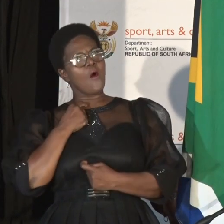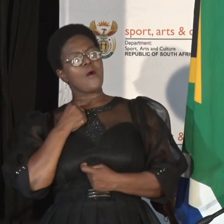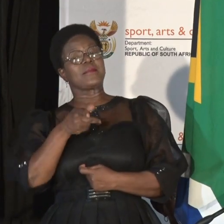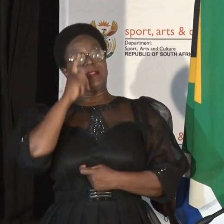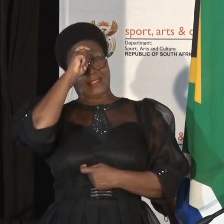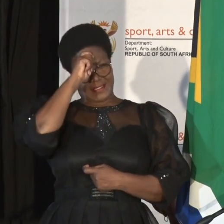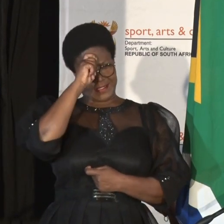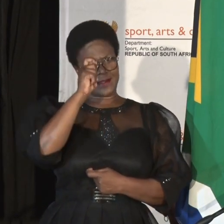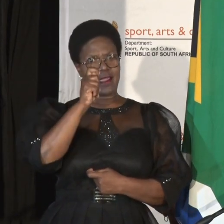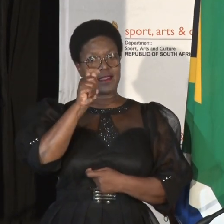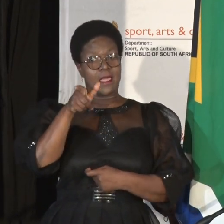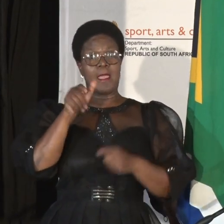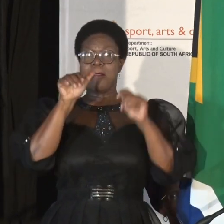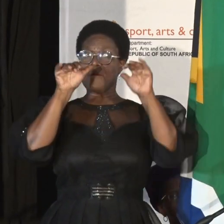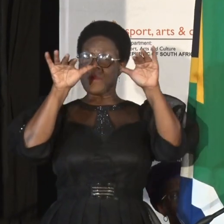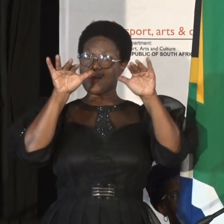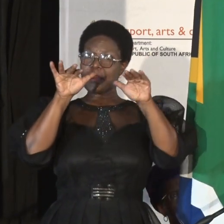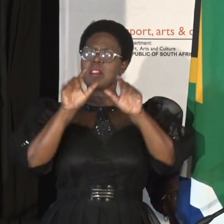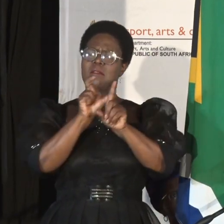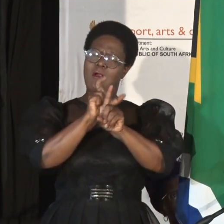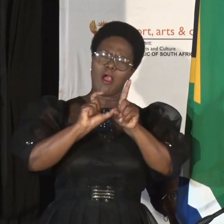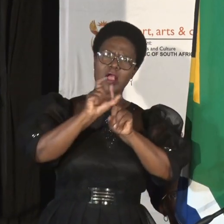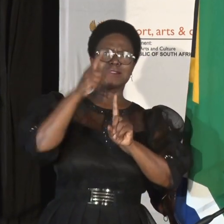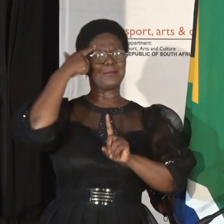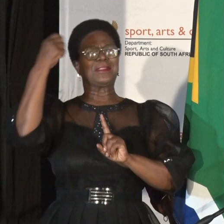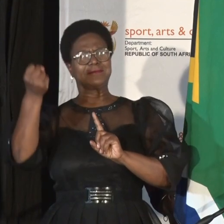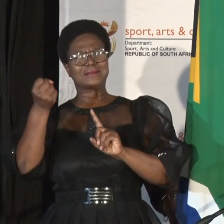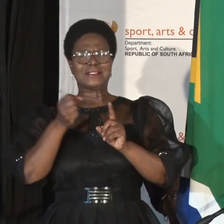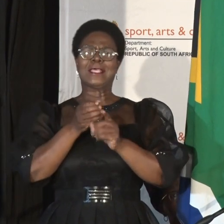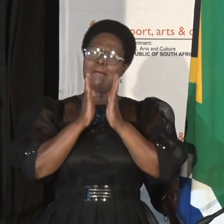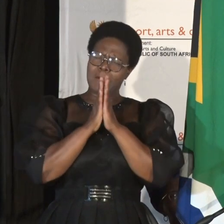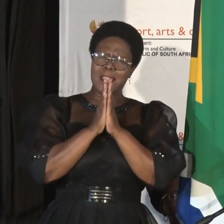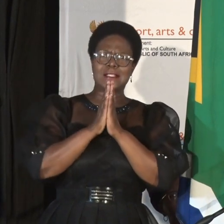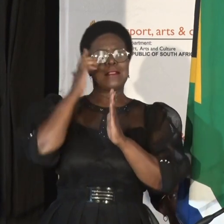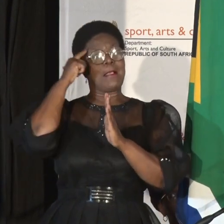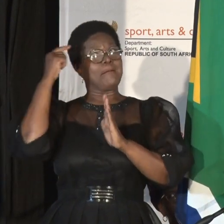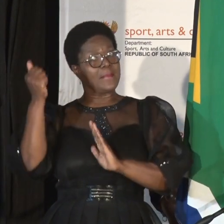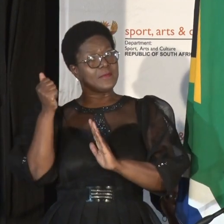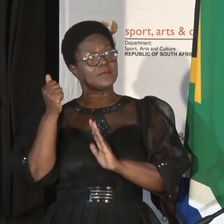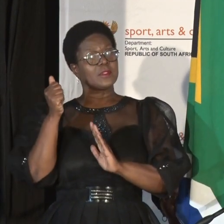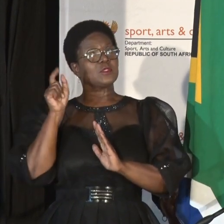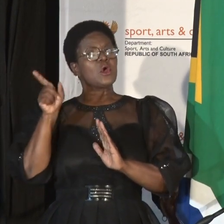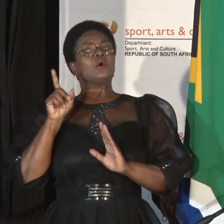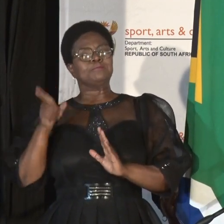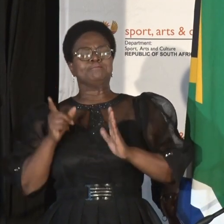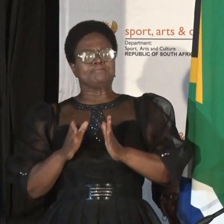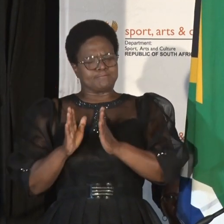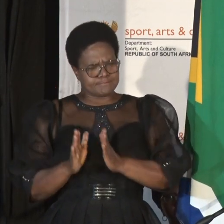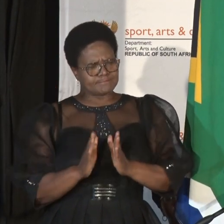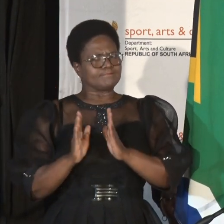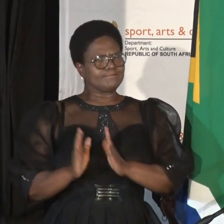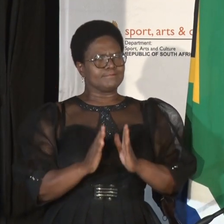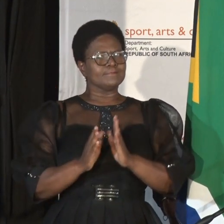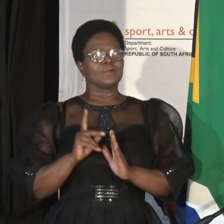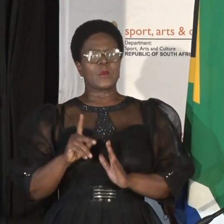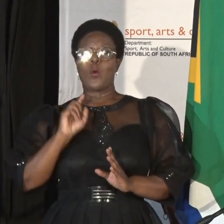people have cultural beliefs, religious beliefs, and therefore they were organized on the basis that we